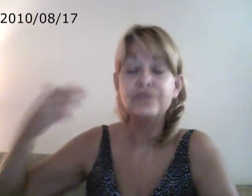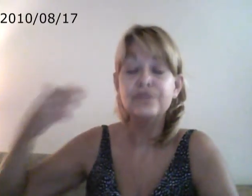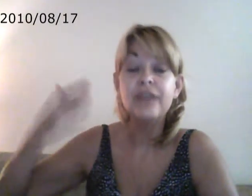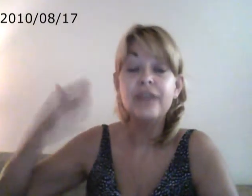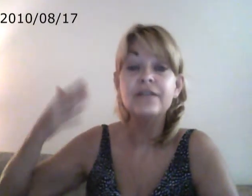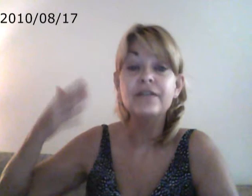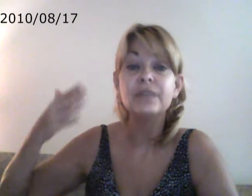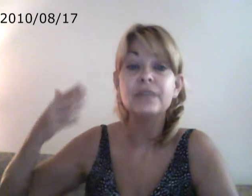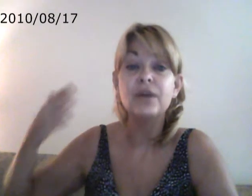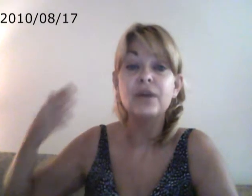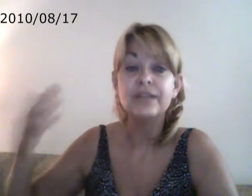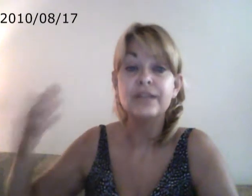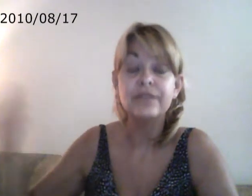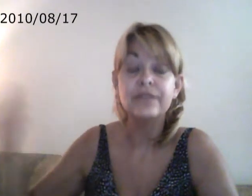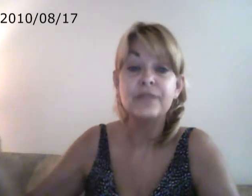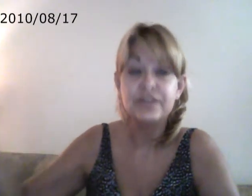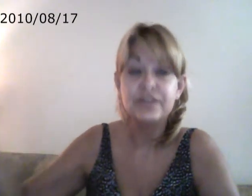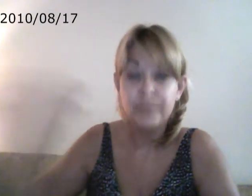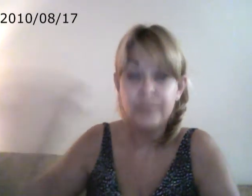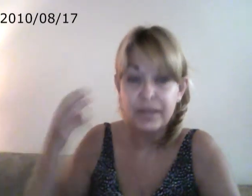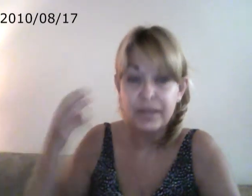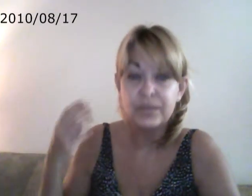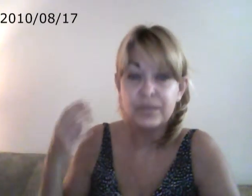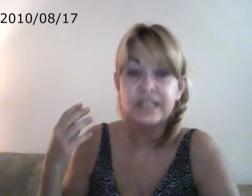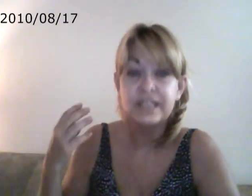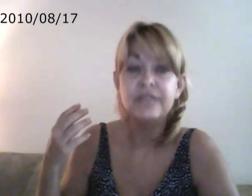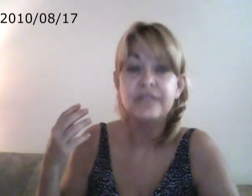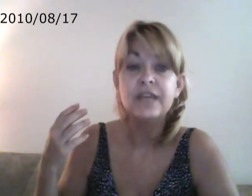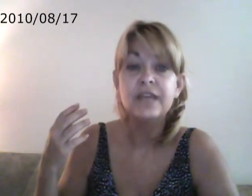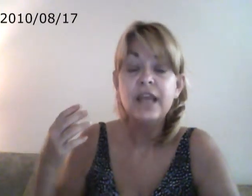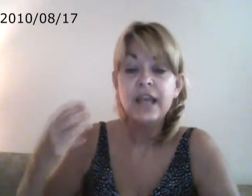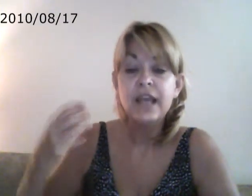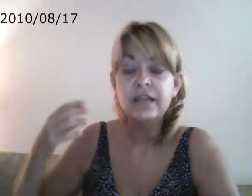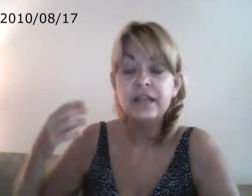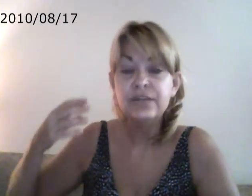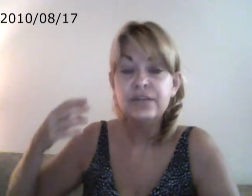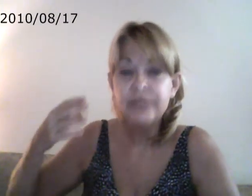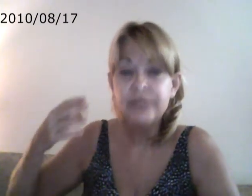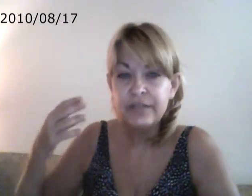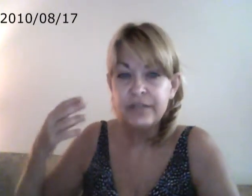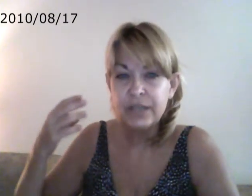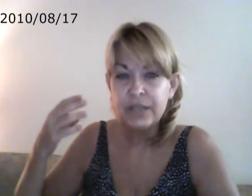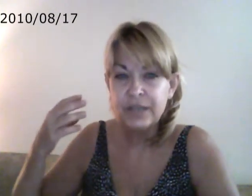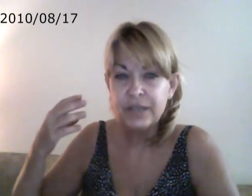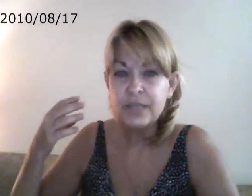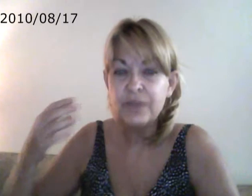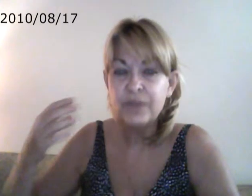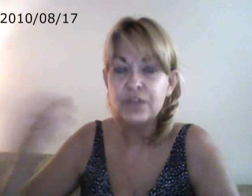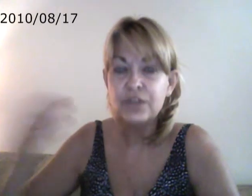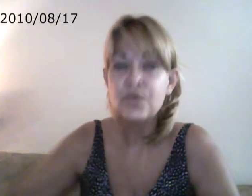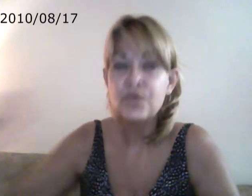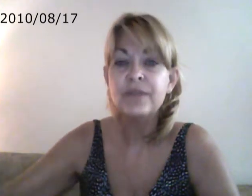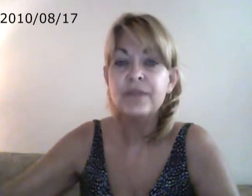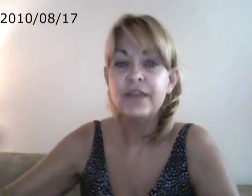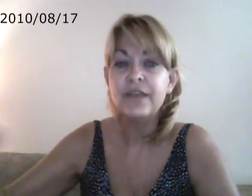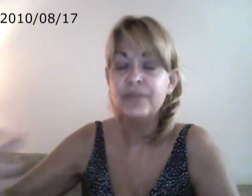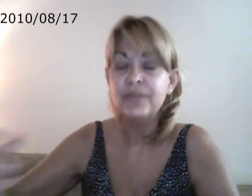you've definitely blocked out information being received. And you will definitely create somewhat of a controlling behavior because